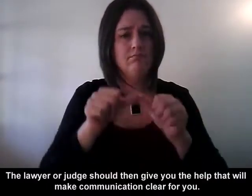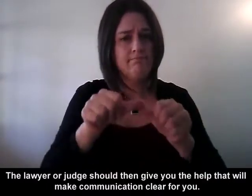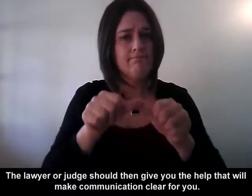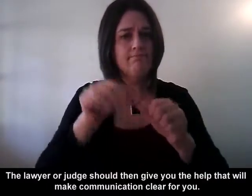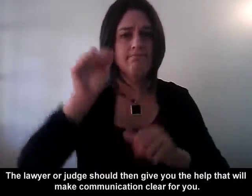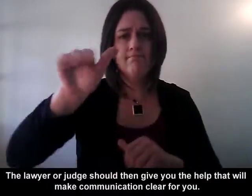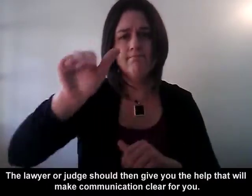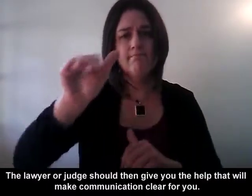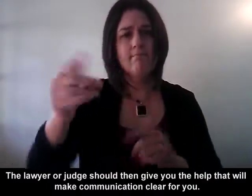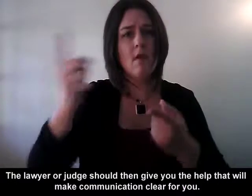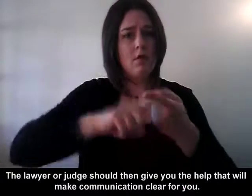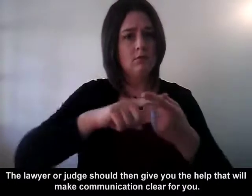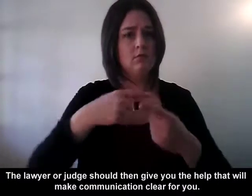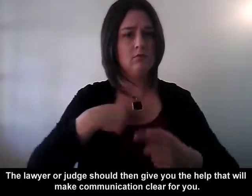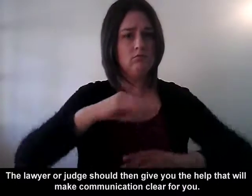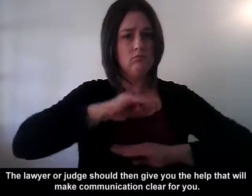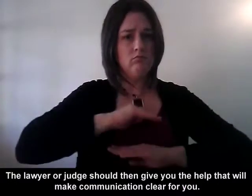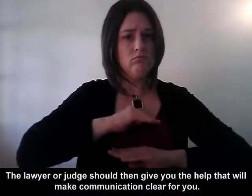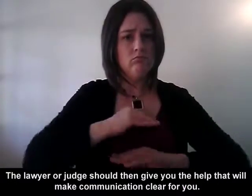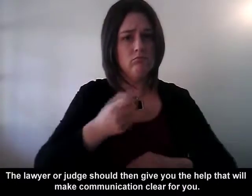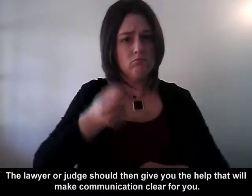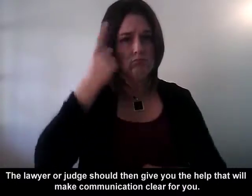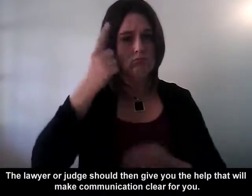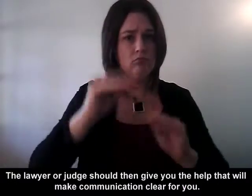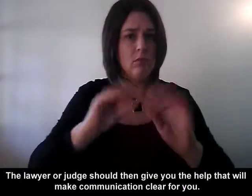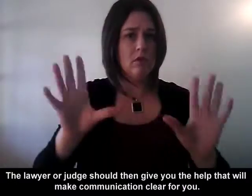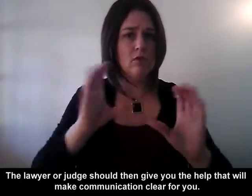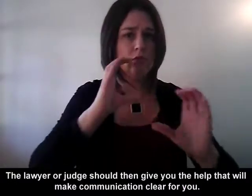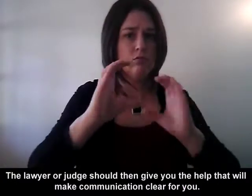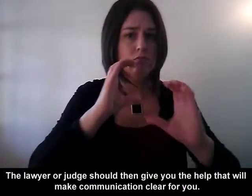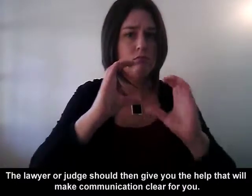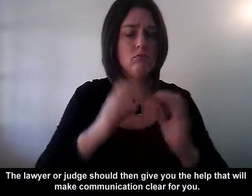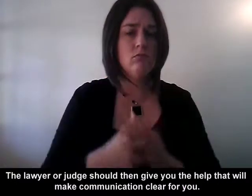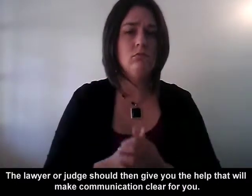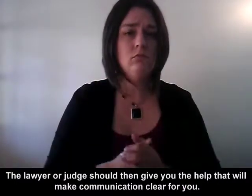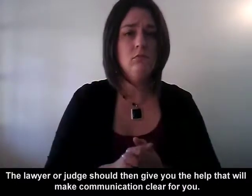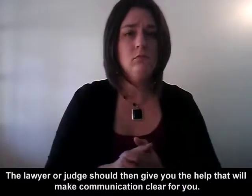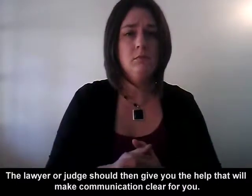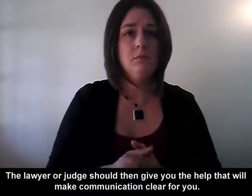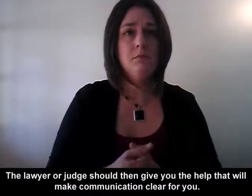The lawyer or judge should then give you the help that will make communication clear for you.